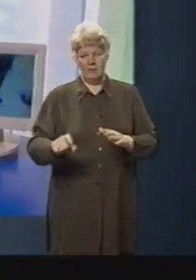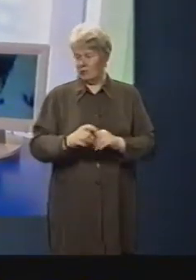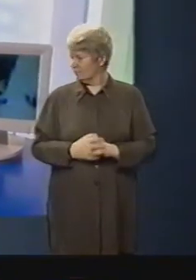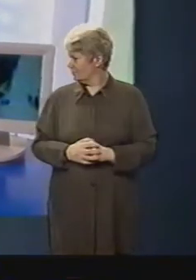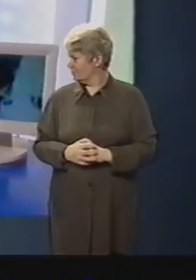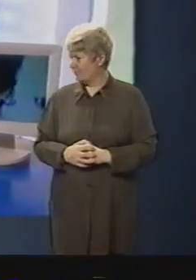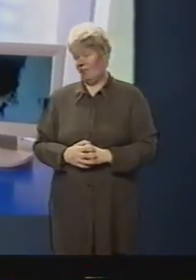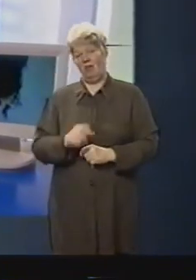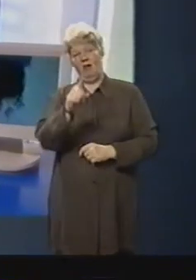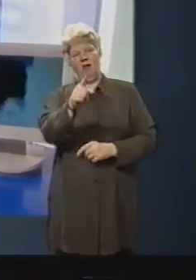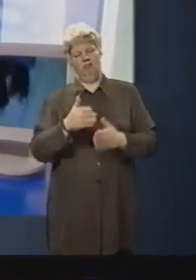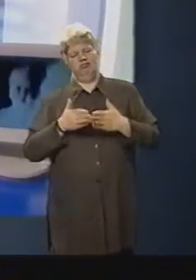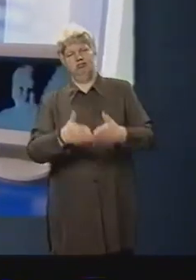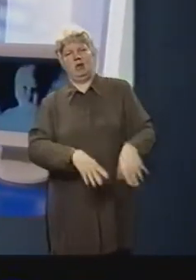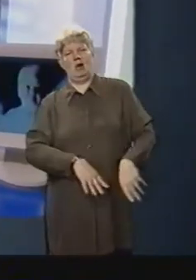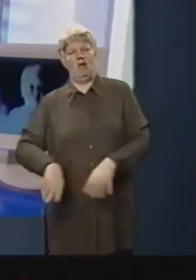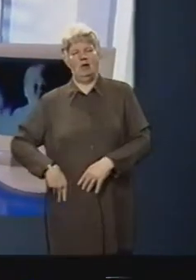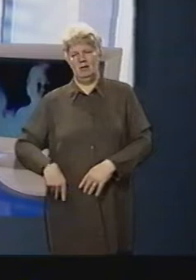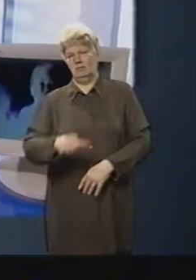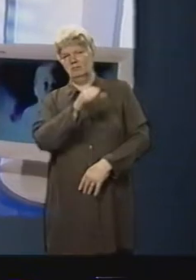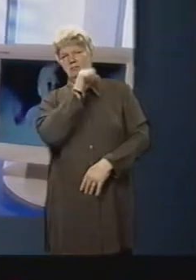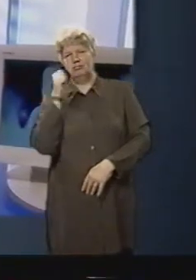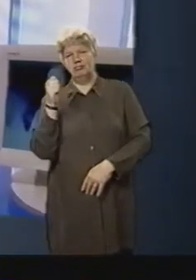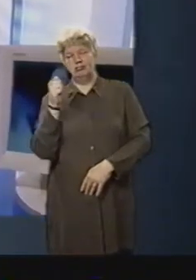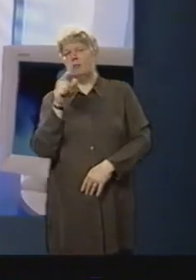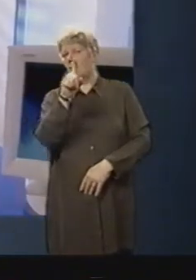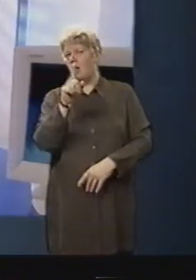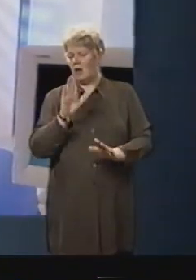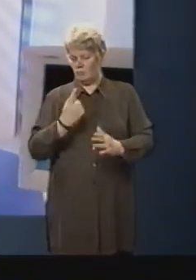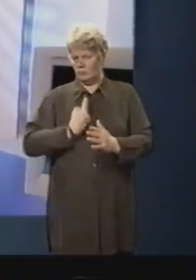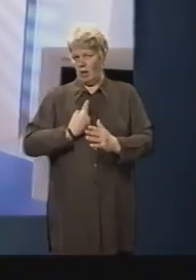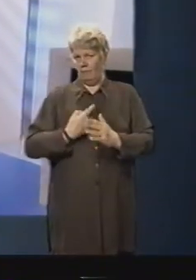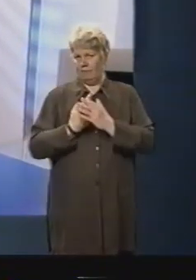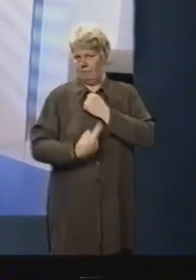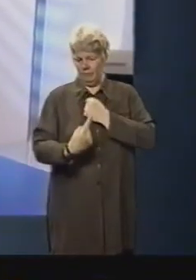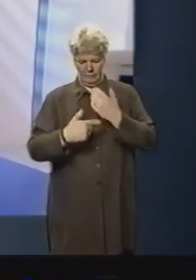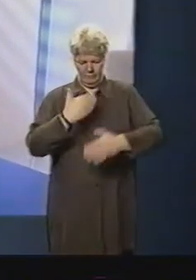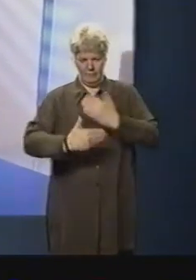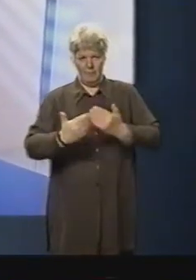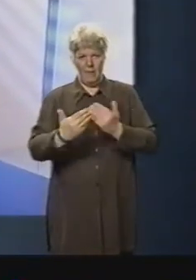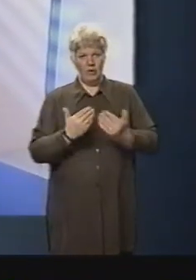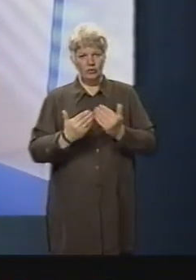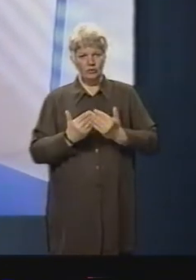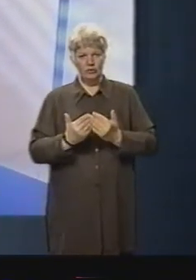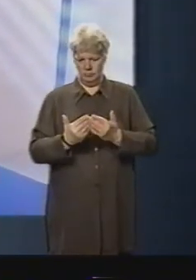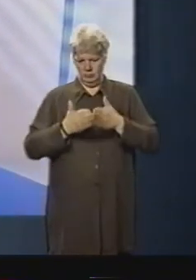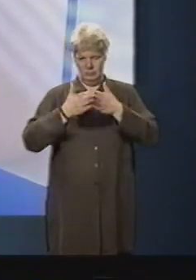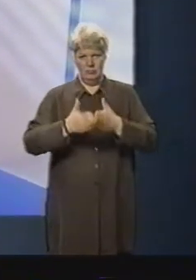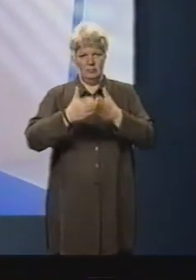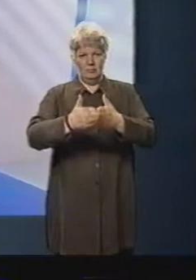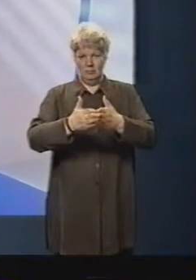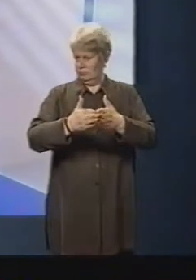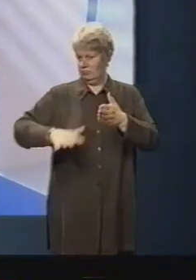ocean wave in the Royal Navy is a life of self-sufficiency. You can't nip to the shops or go out for a change of scene if you're on board a ship.